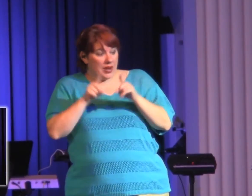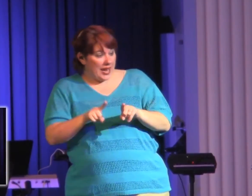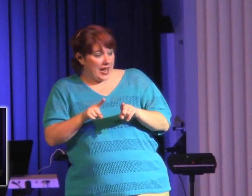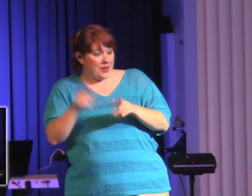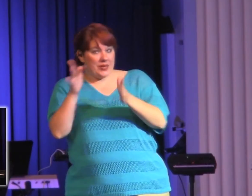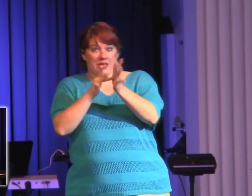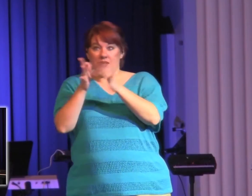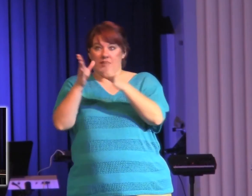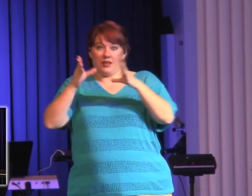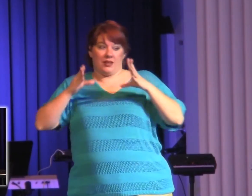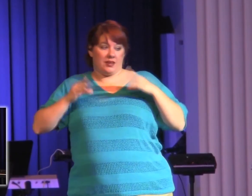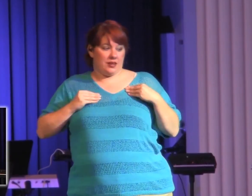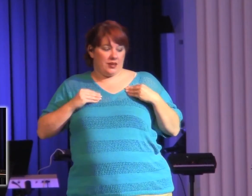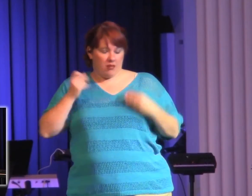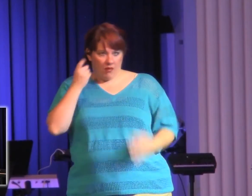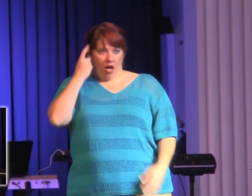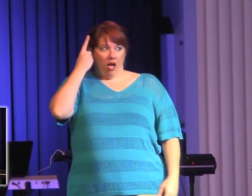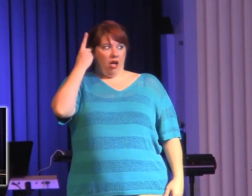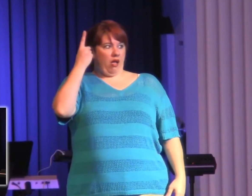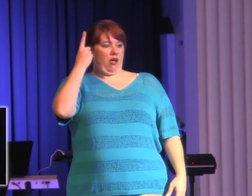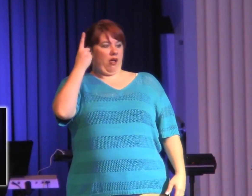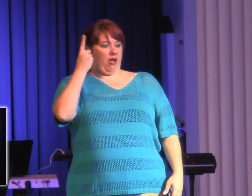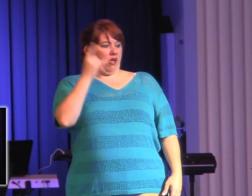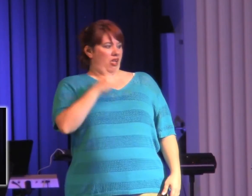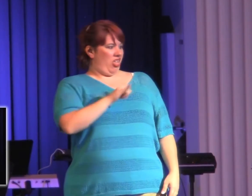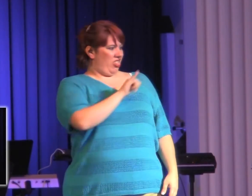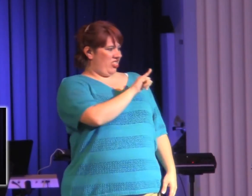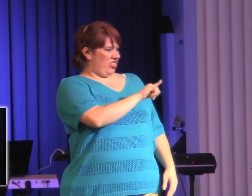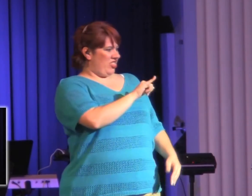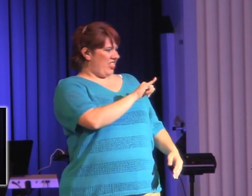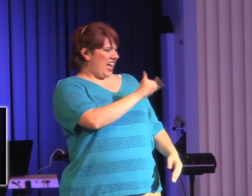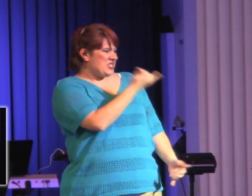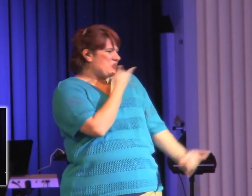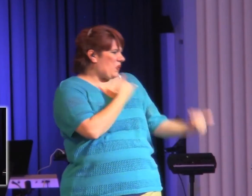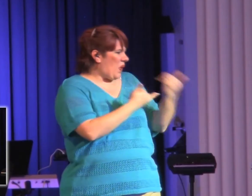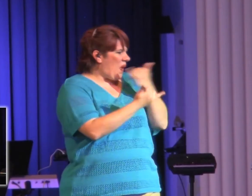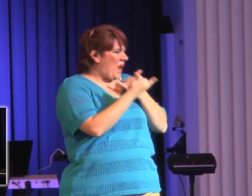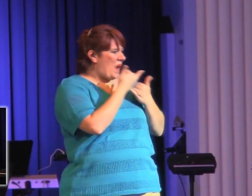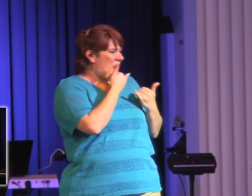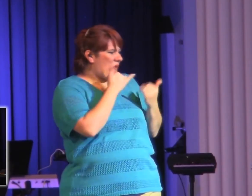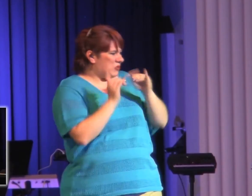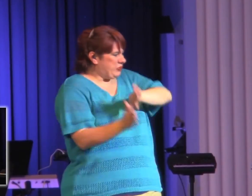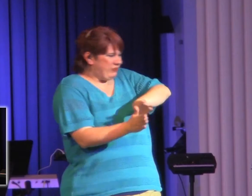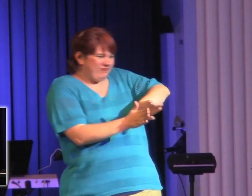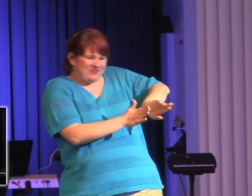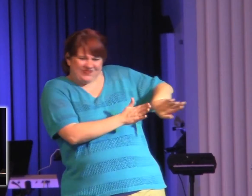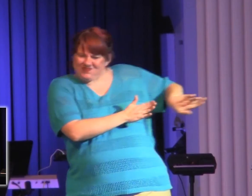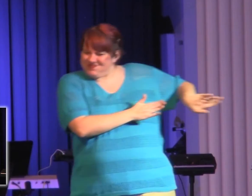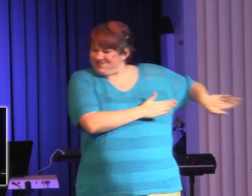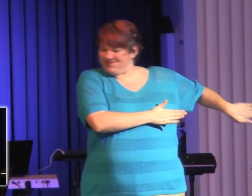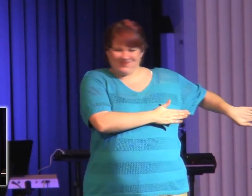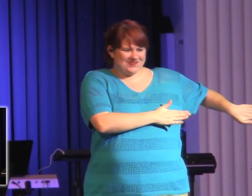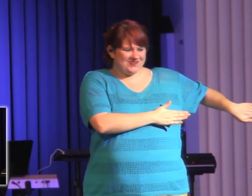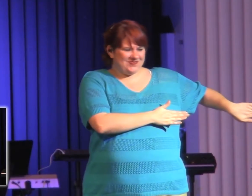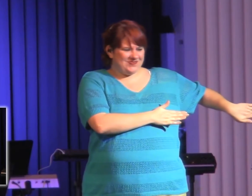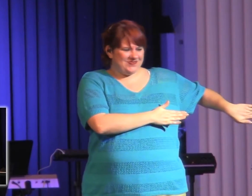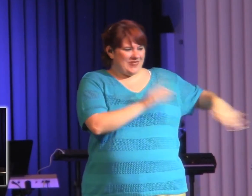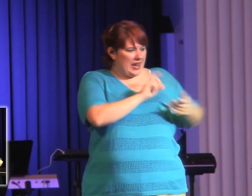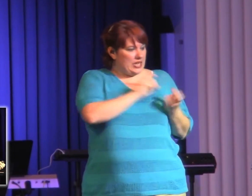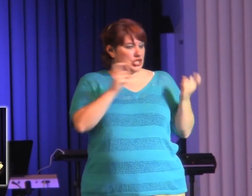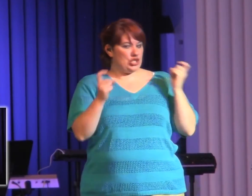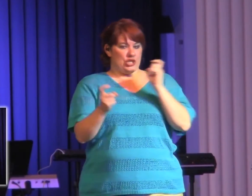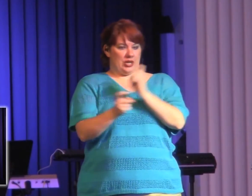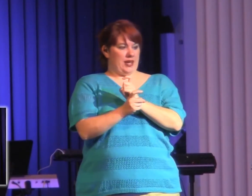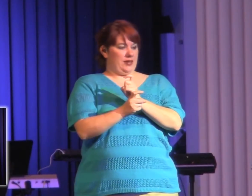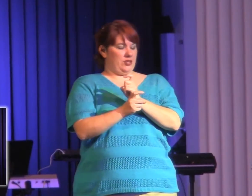choices right off the bat. Every one of us can point to times, man, when we had this acceleration of an experience with God. But